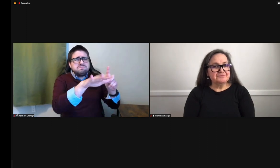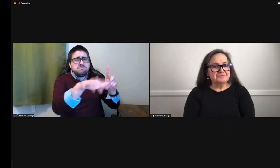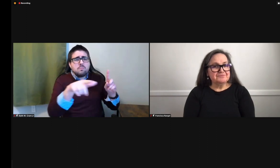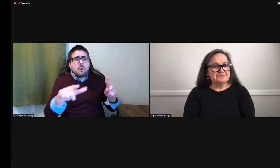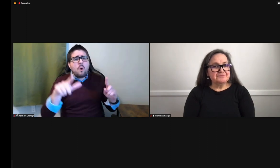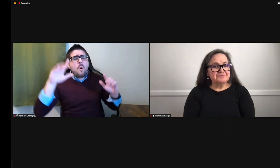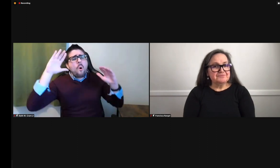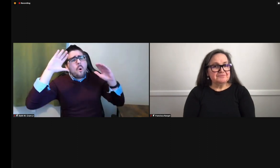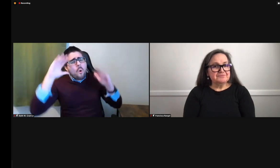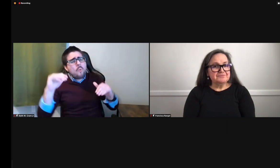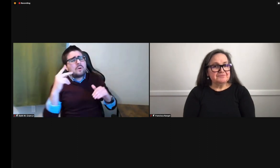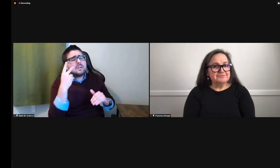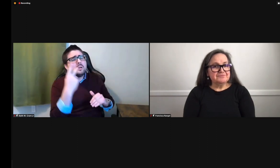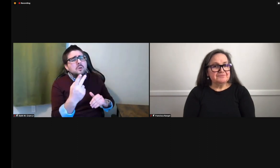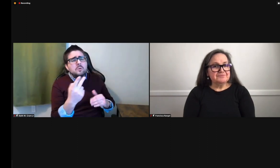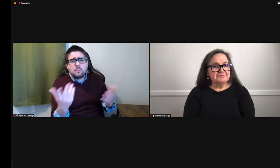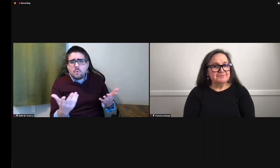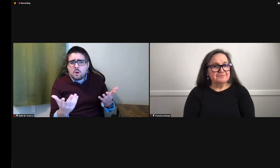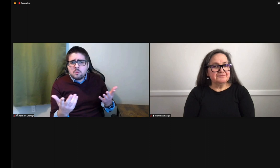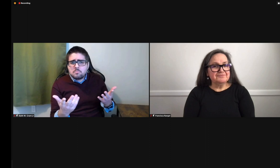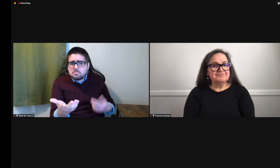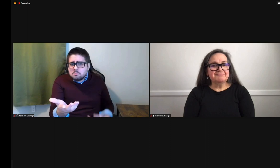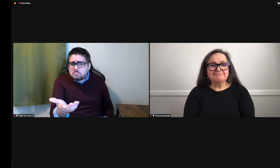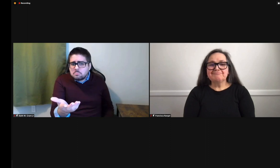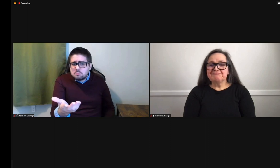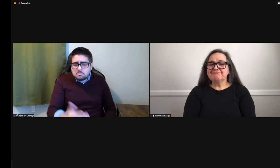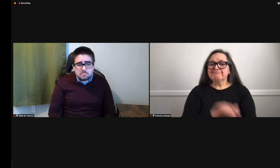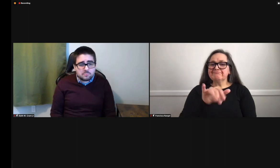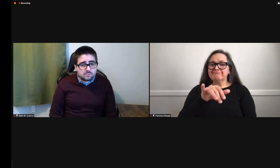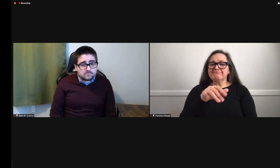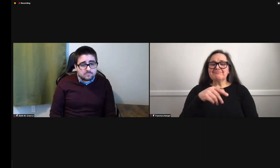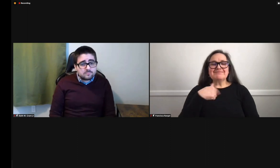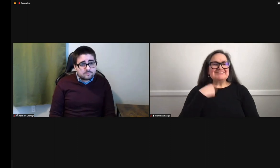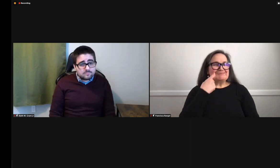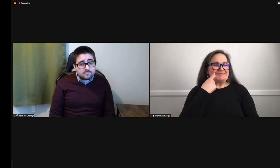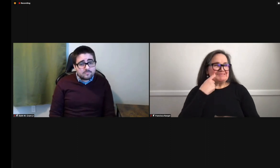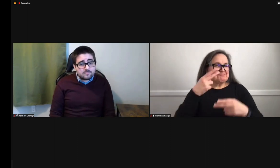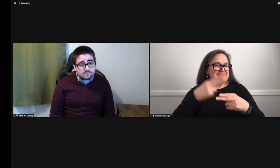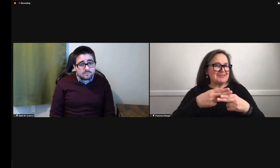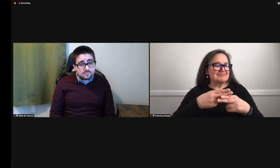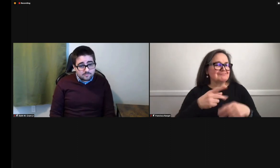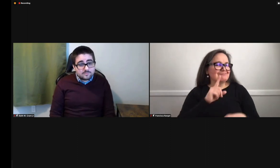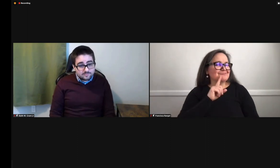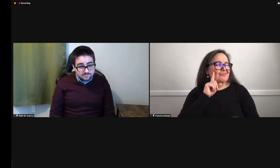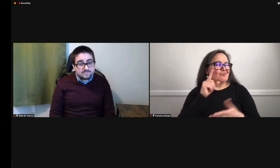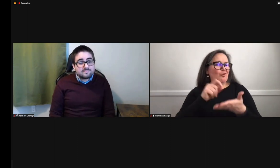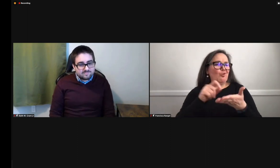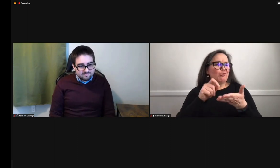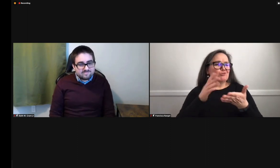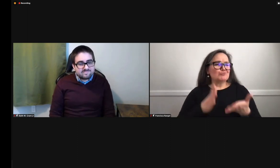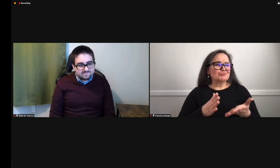What ripple effects do you hope to see this project create? Well, as I mentioned,